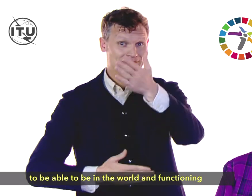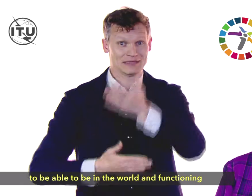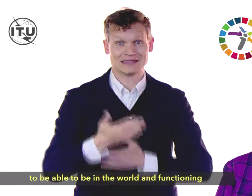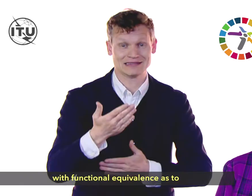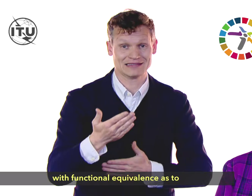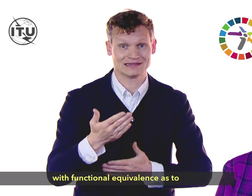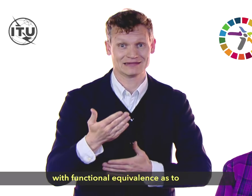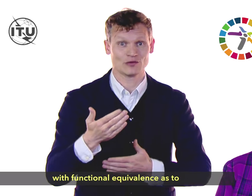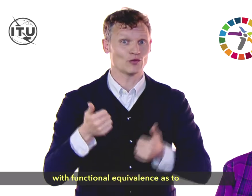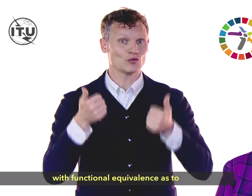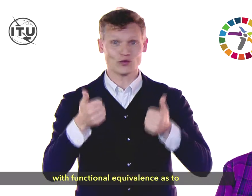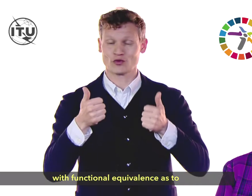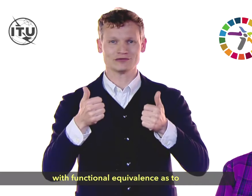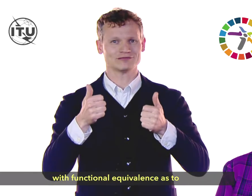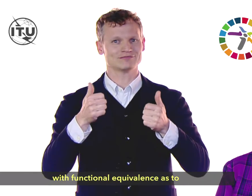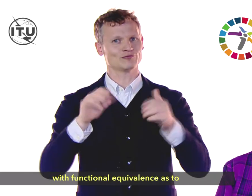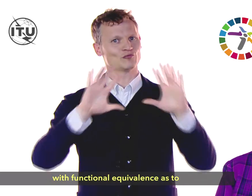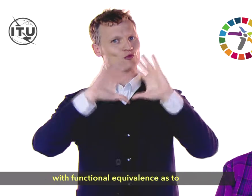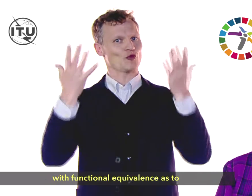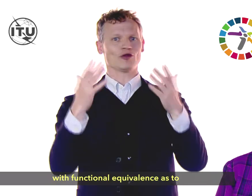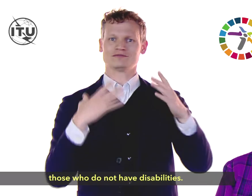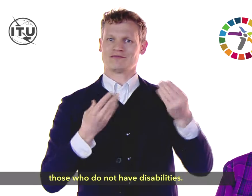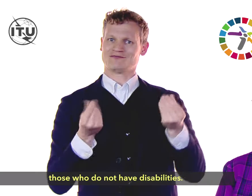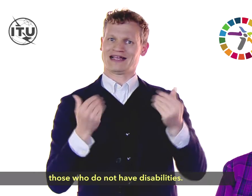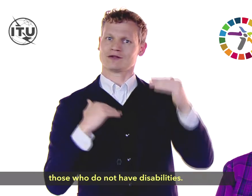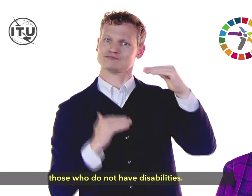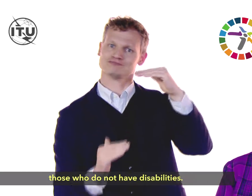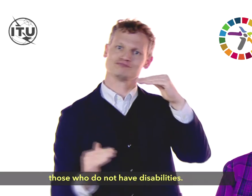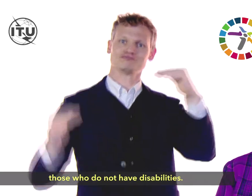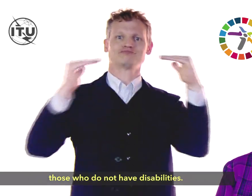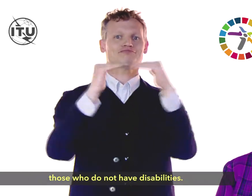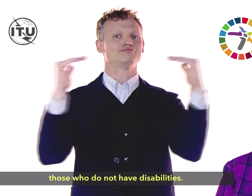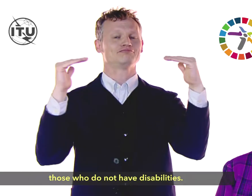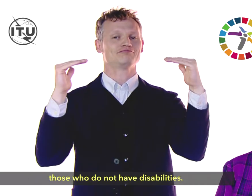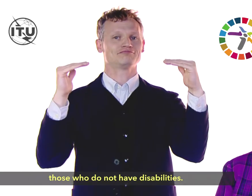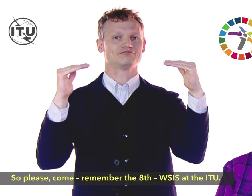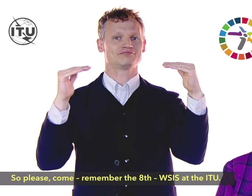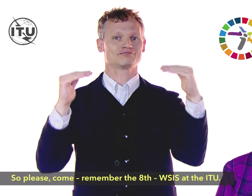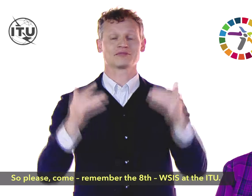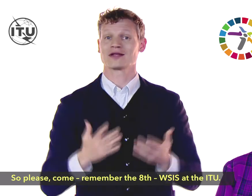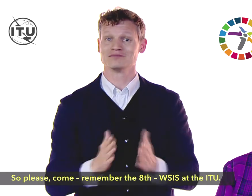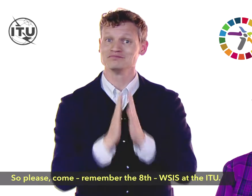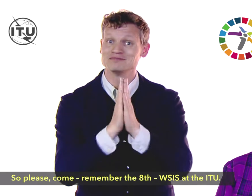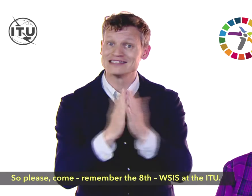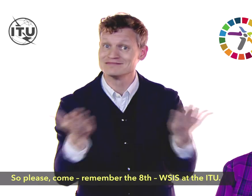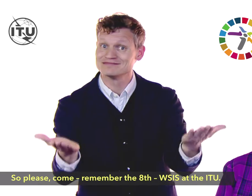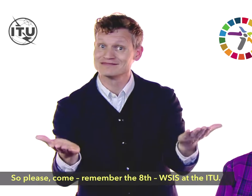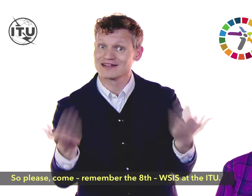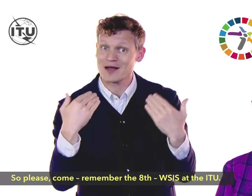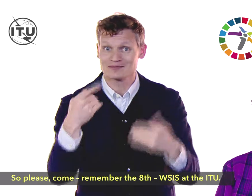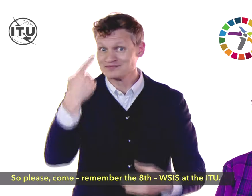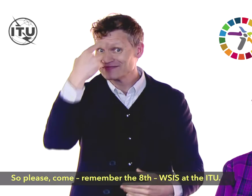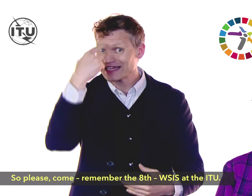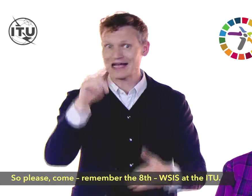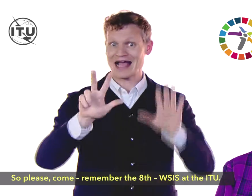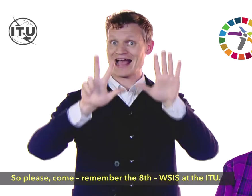functioning with functional equivalents as to those who do not have disabilities. So please come. Remember the 8th.